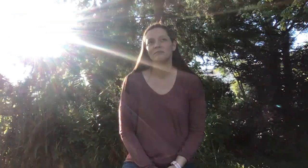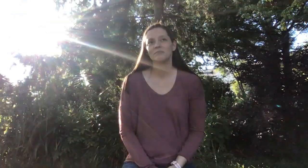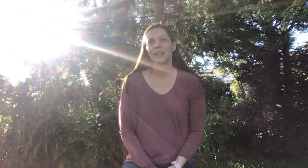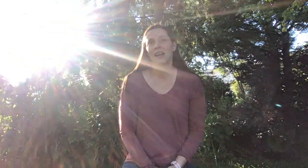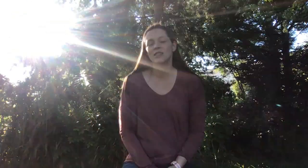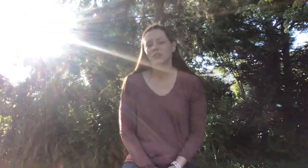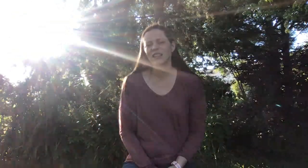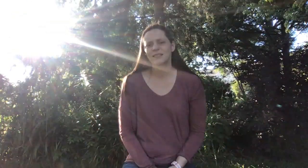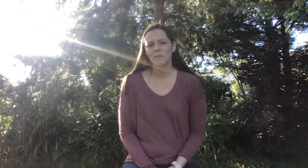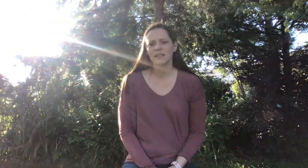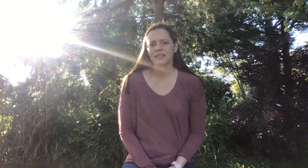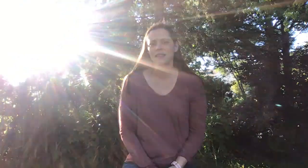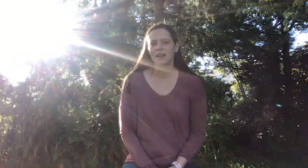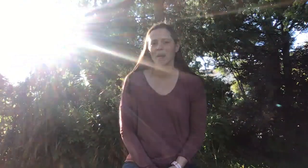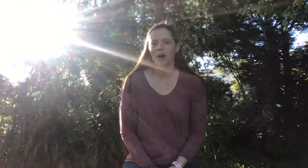It's really something to think about.